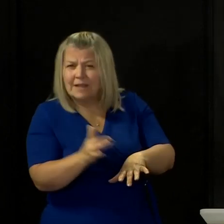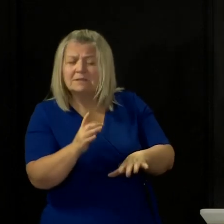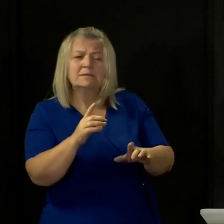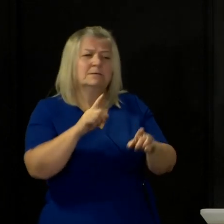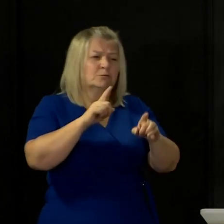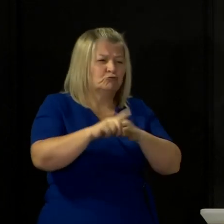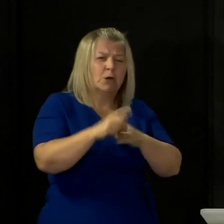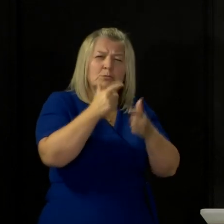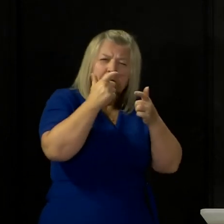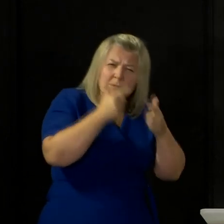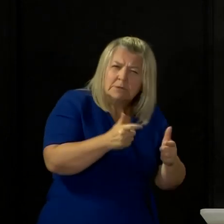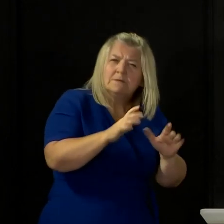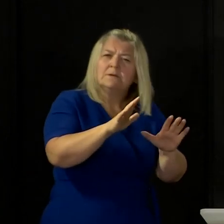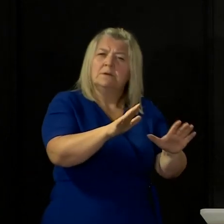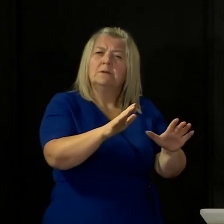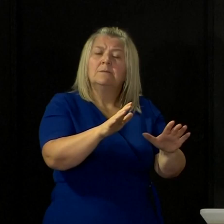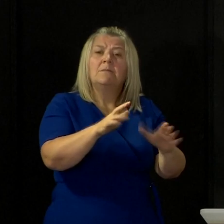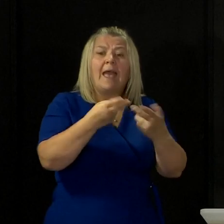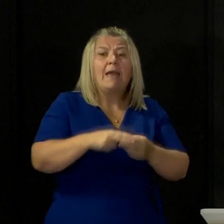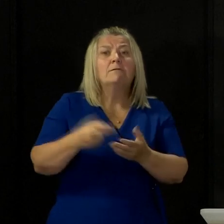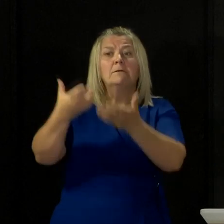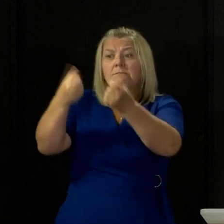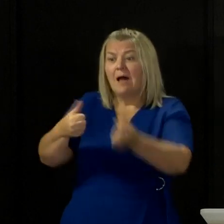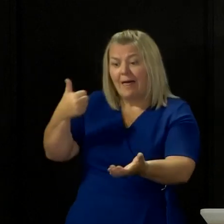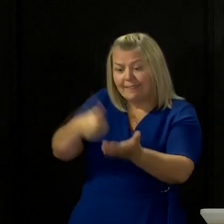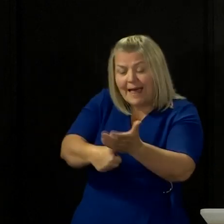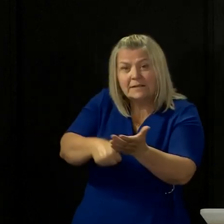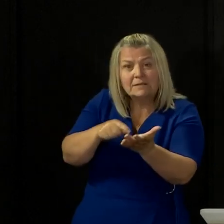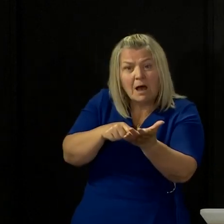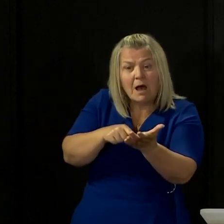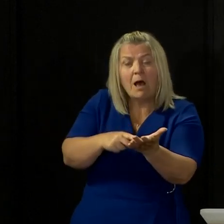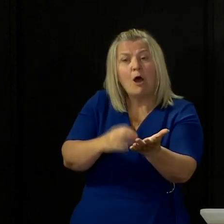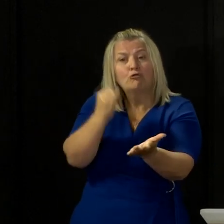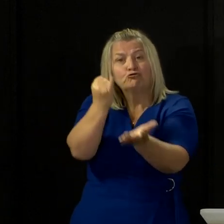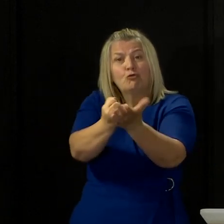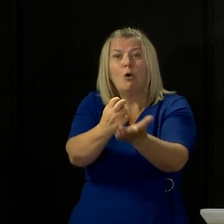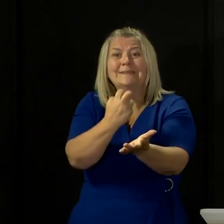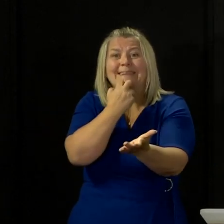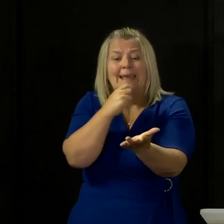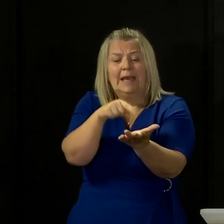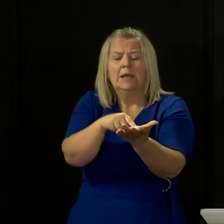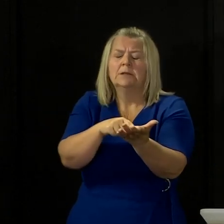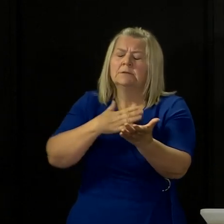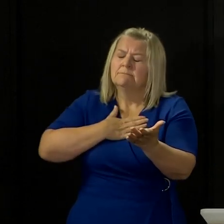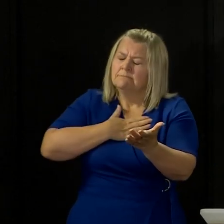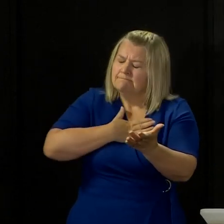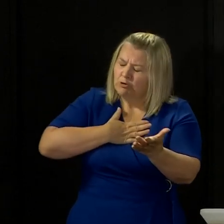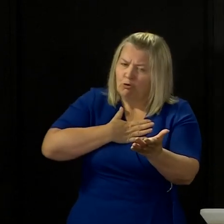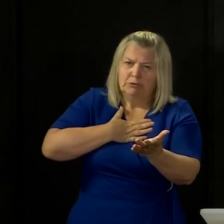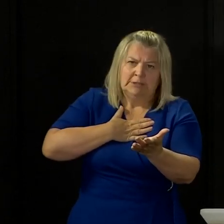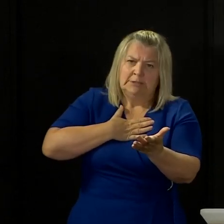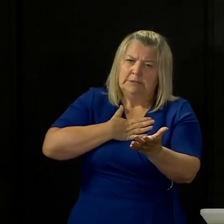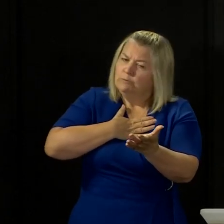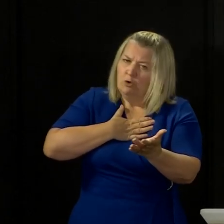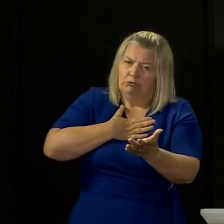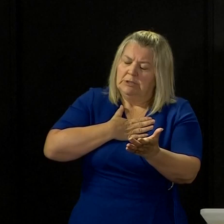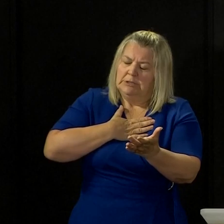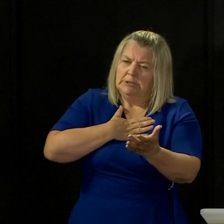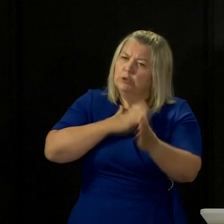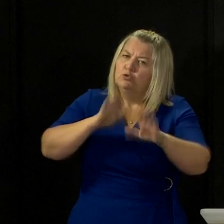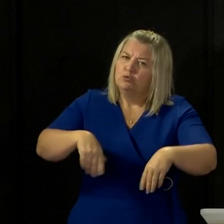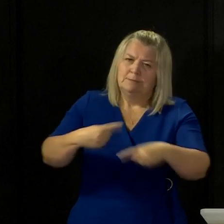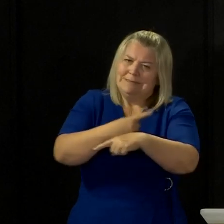where a letter goes out with the wrong date, I deeply and sincerely apologise for that, because mistakes like that should not be adding